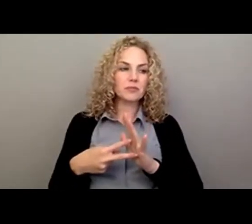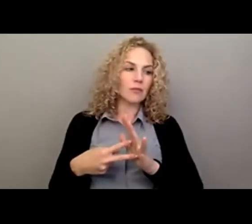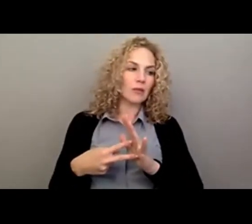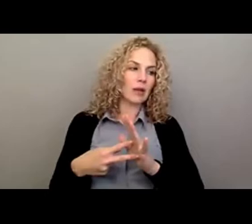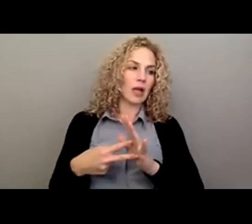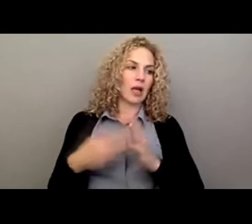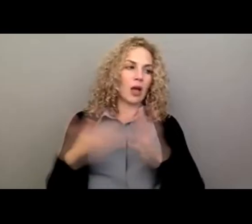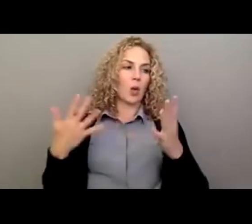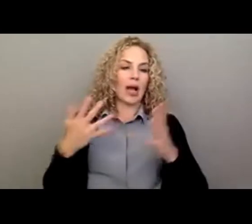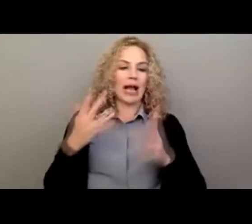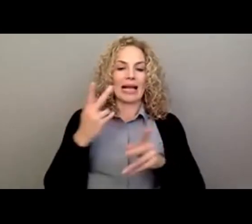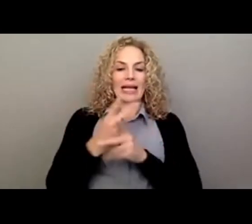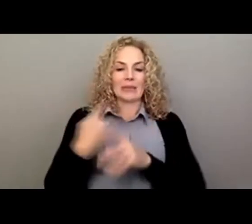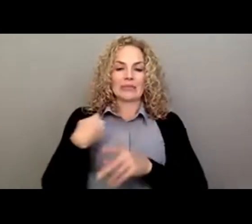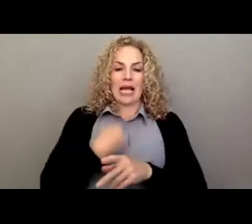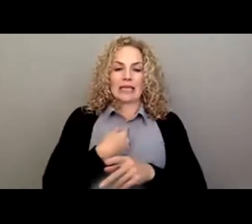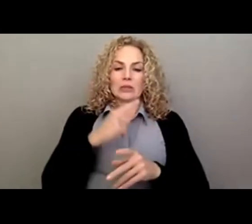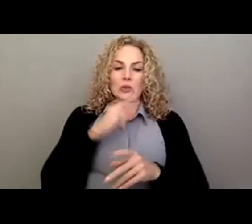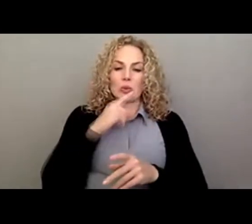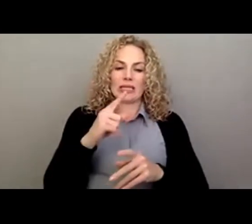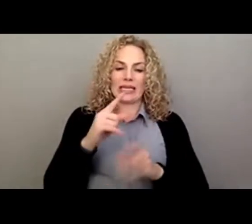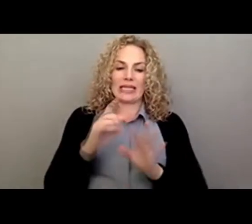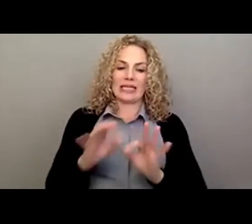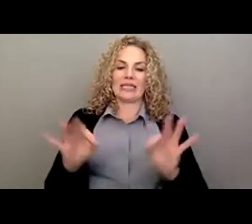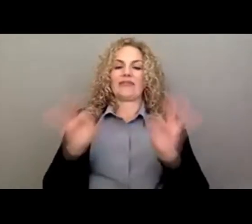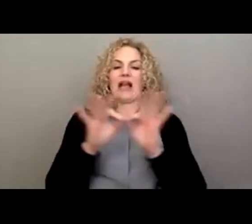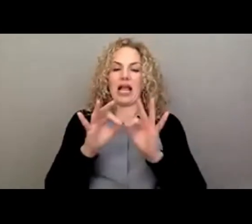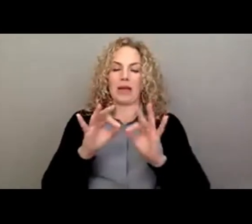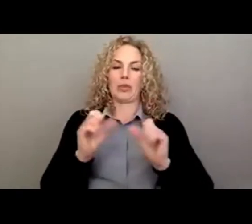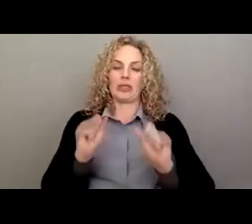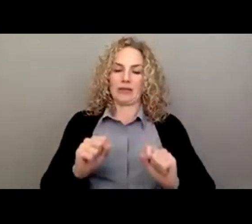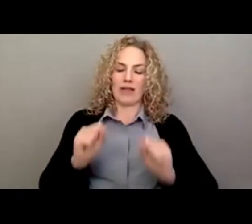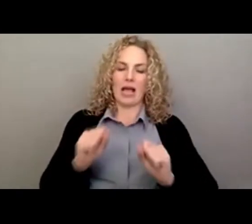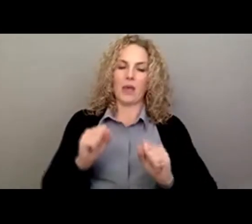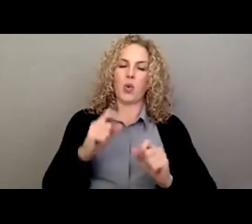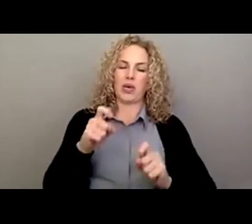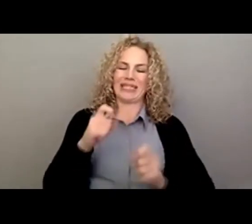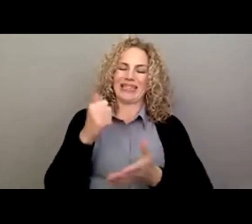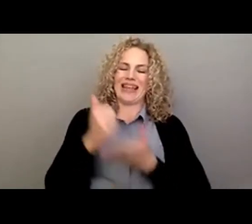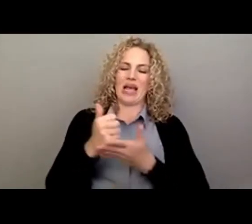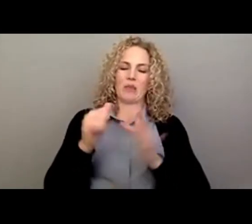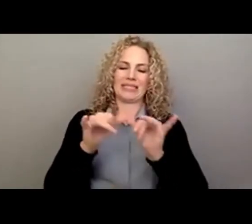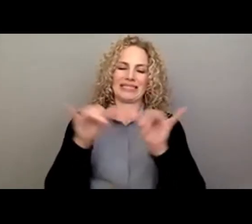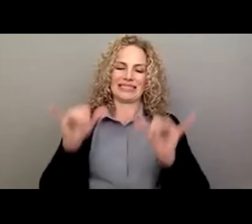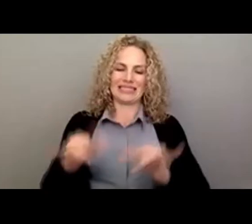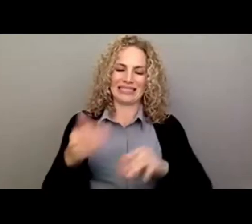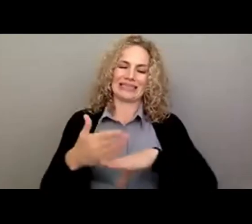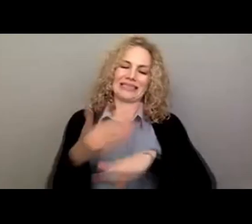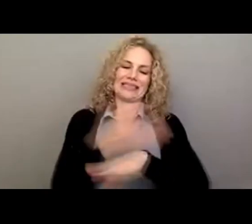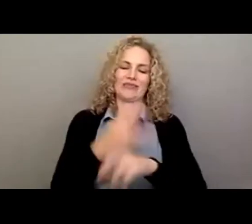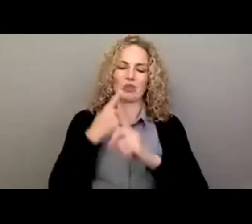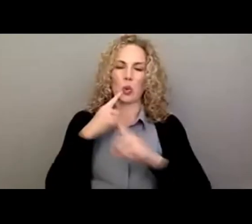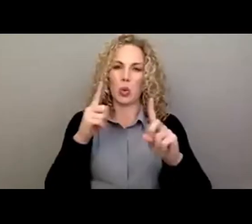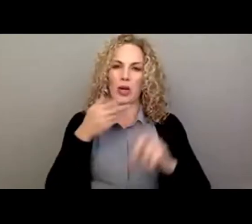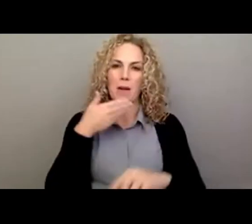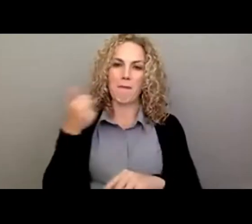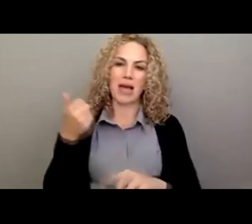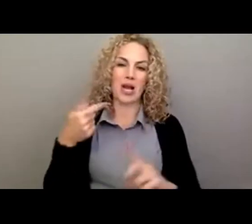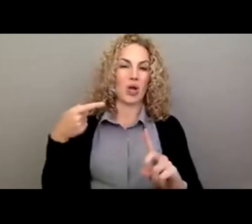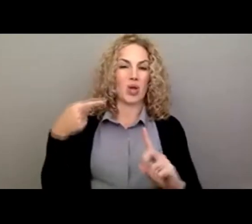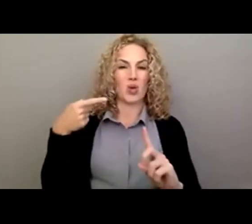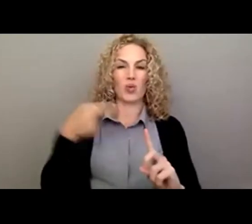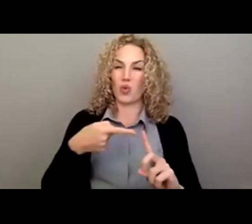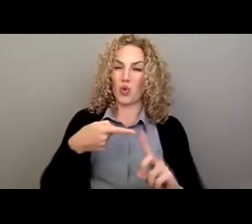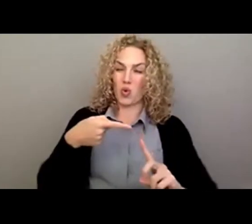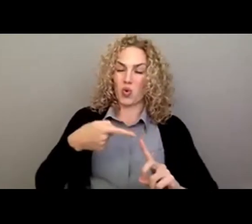that keeps us viable, is we need to help make the system work better. And at the root of that is